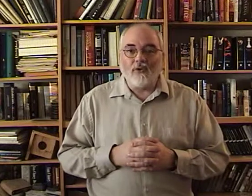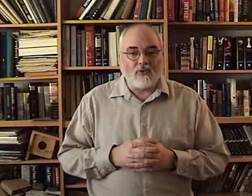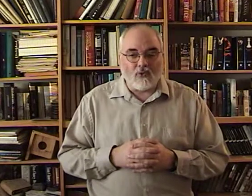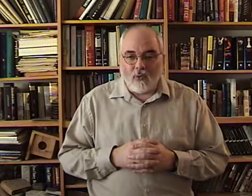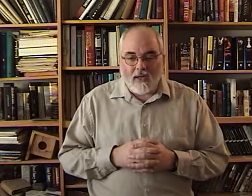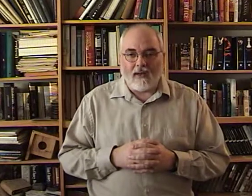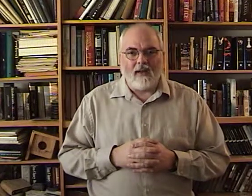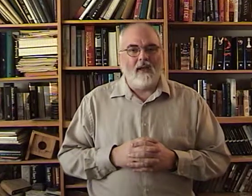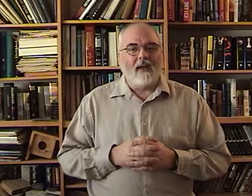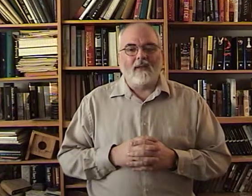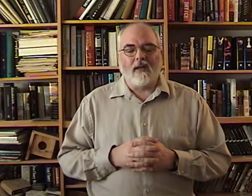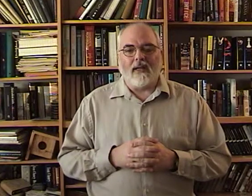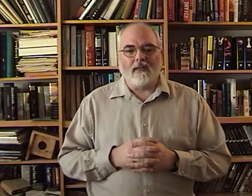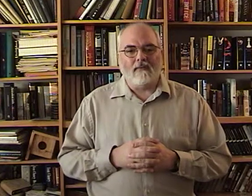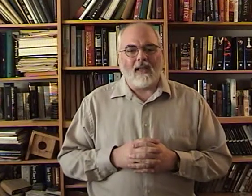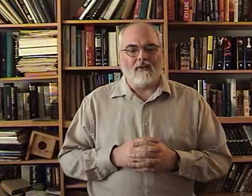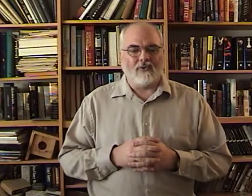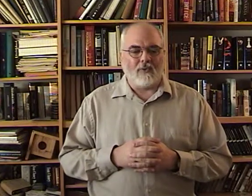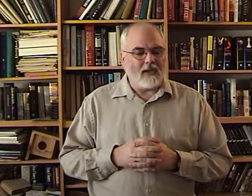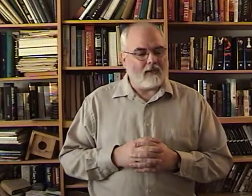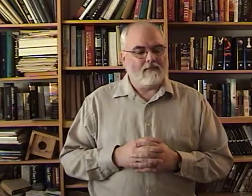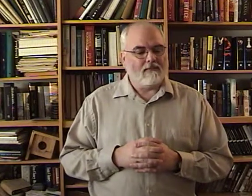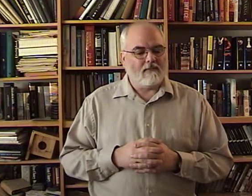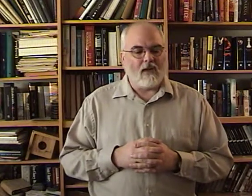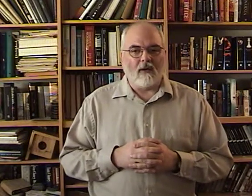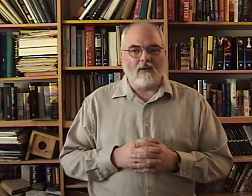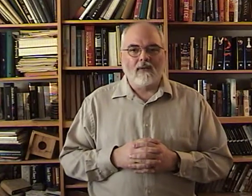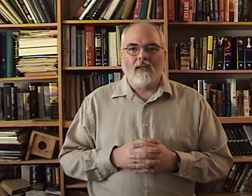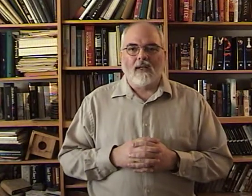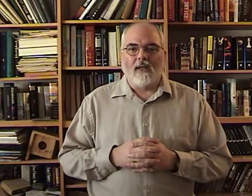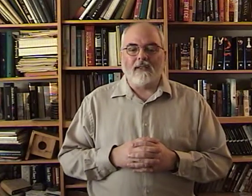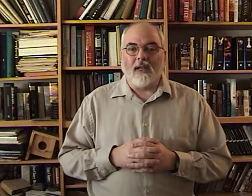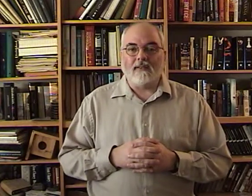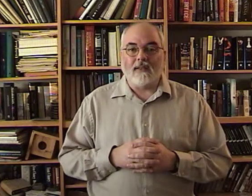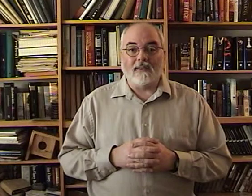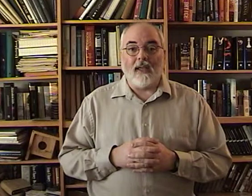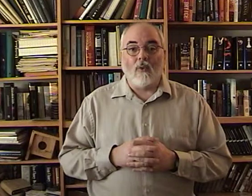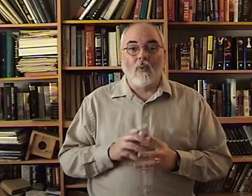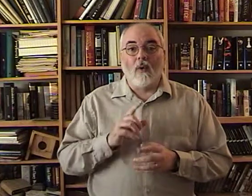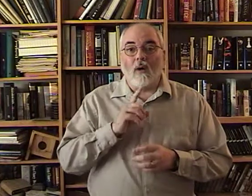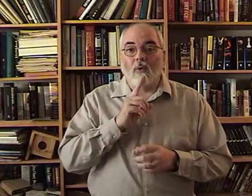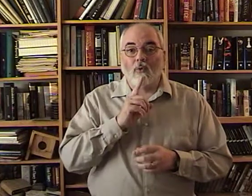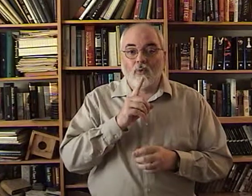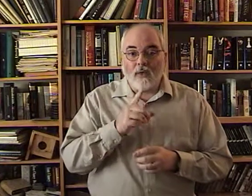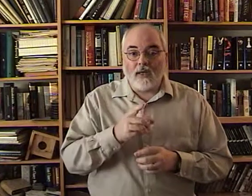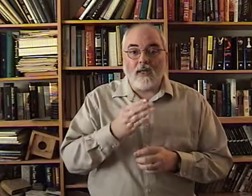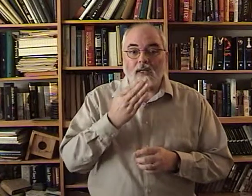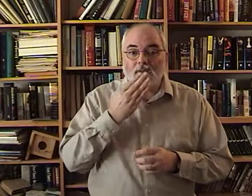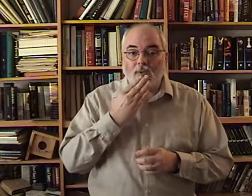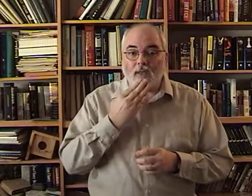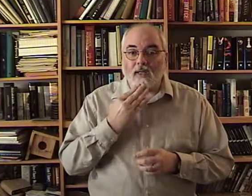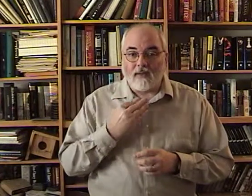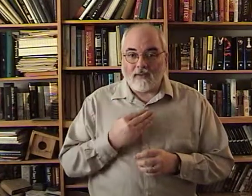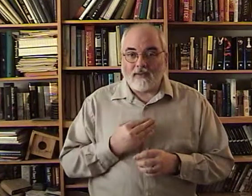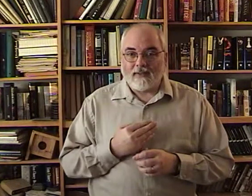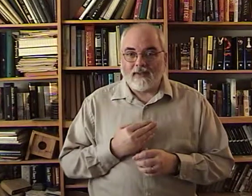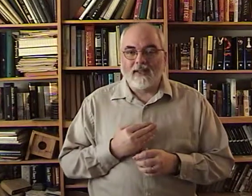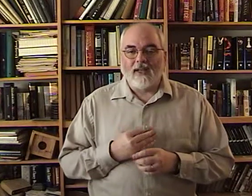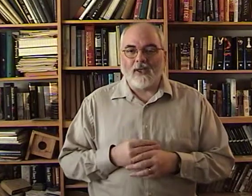sweet. Not asking. How sweet. No. It's asking. It's saying. Whoa. Really sweet. Is